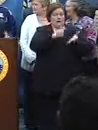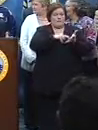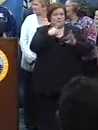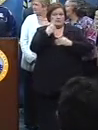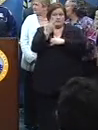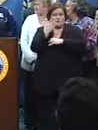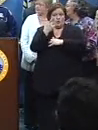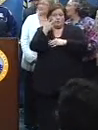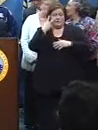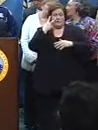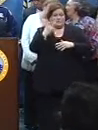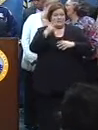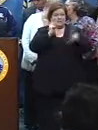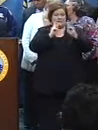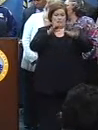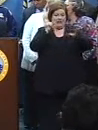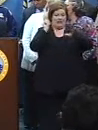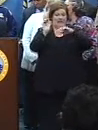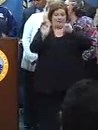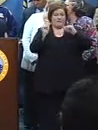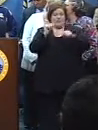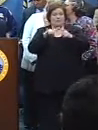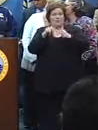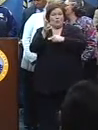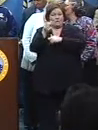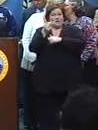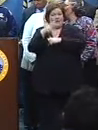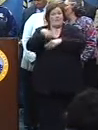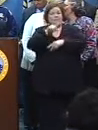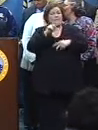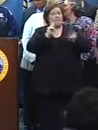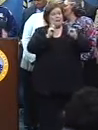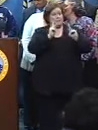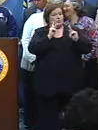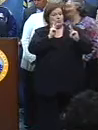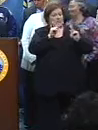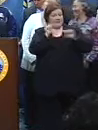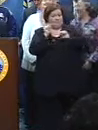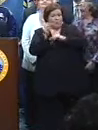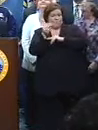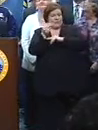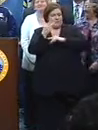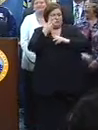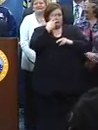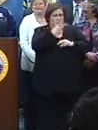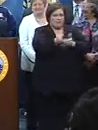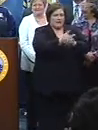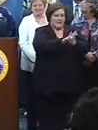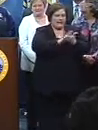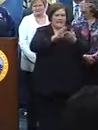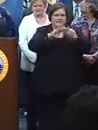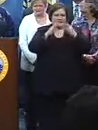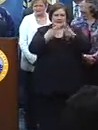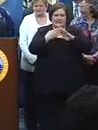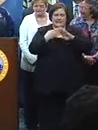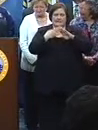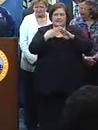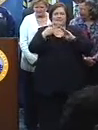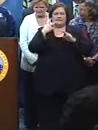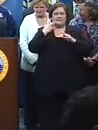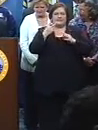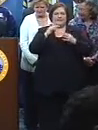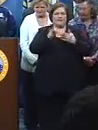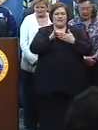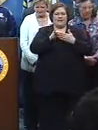a lot of the checkouts from the hotels also know that the visitors saw a clean city, a cleaner city, than the day before when, of course, the parades were